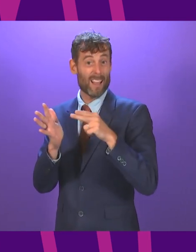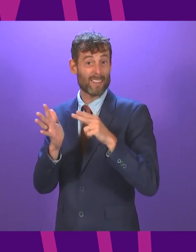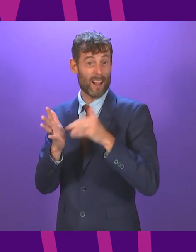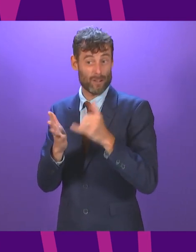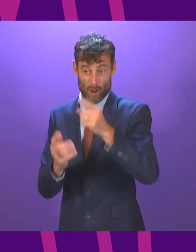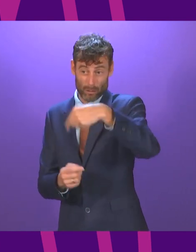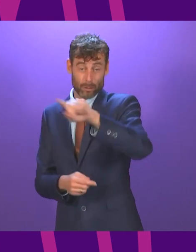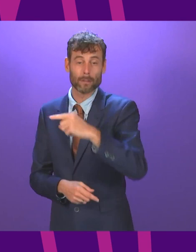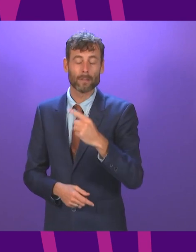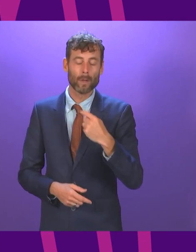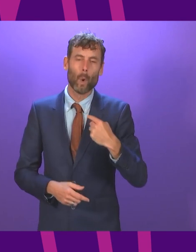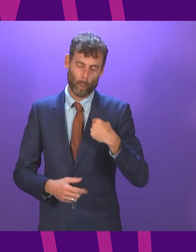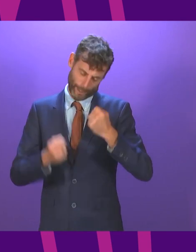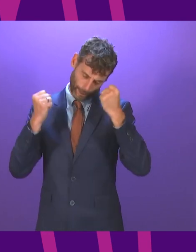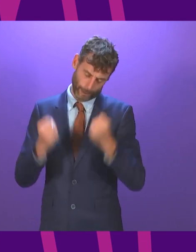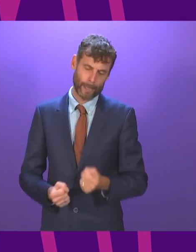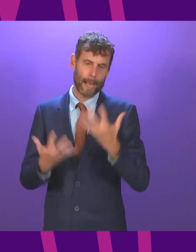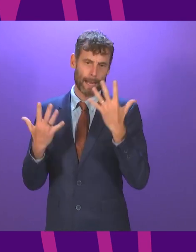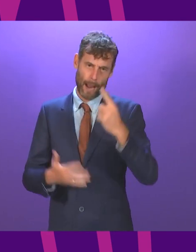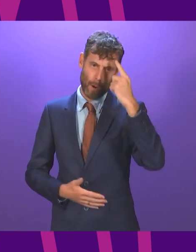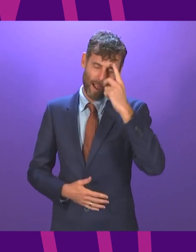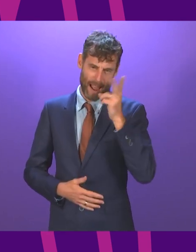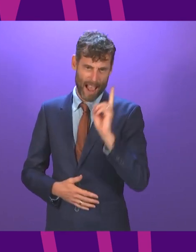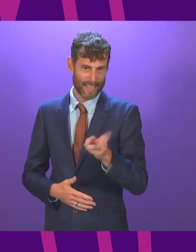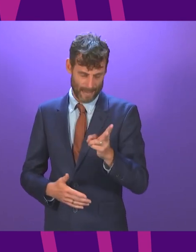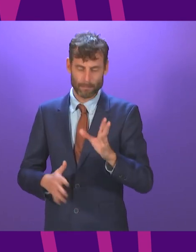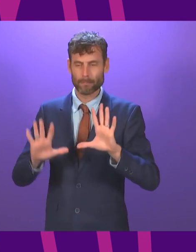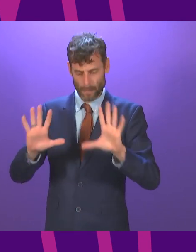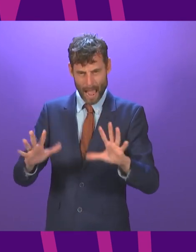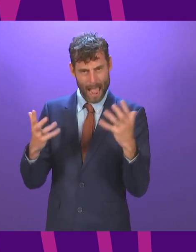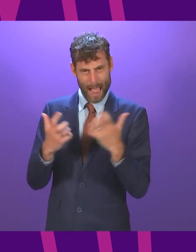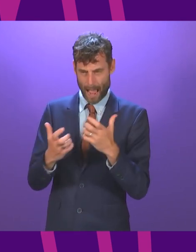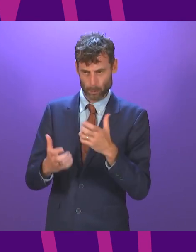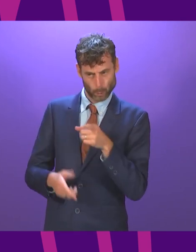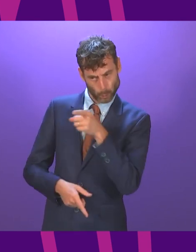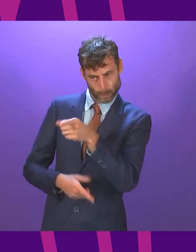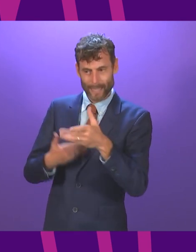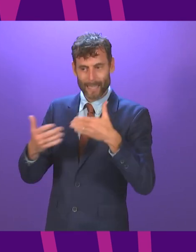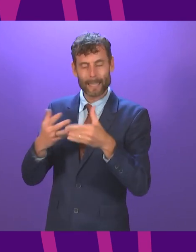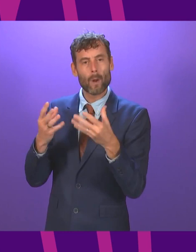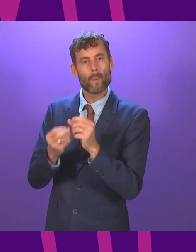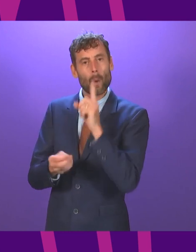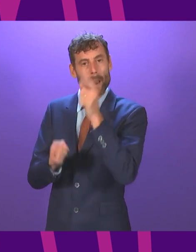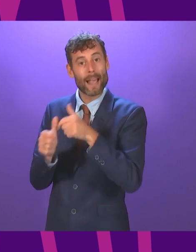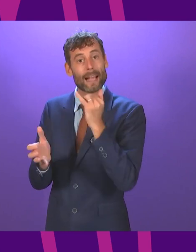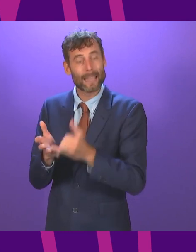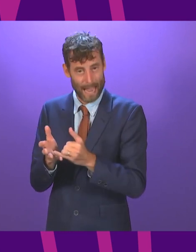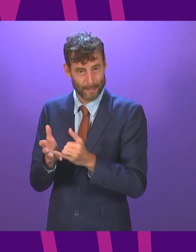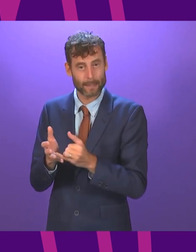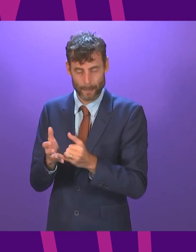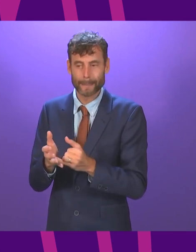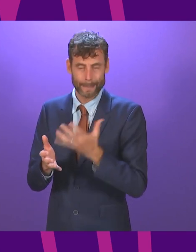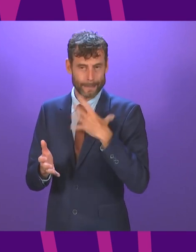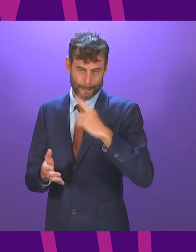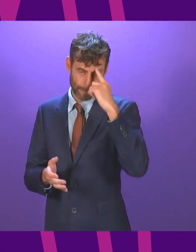significant change of direction on her approach to oil and gas, how many of Scotland's 100,000 oil and gas jobs will be put at